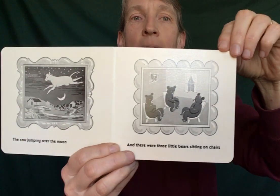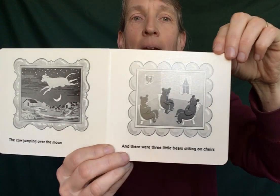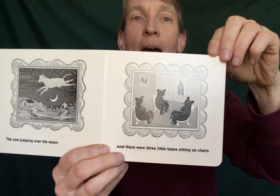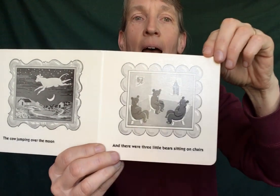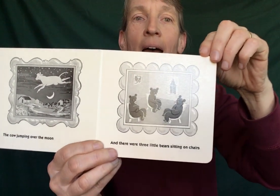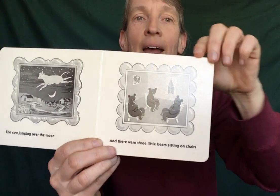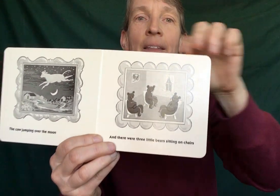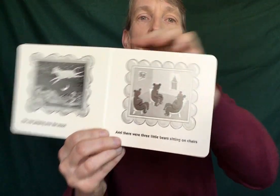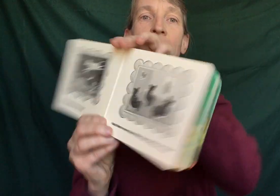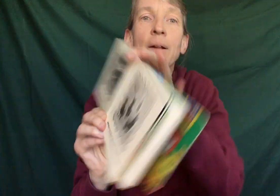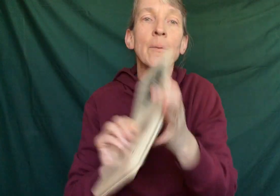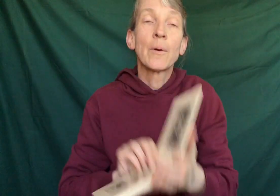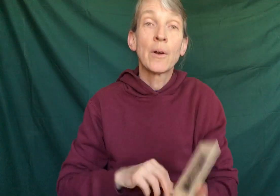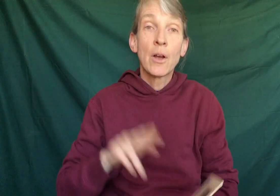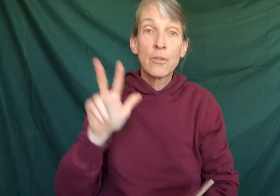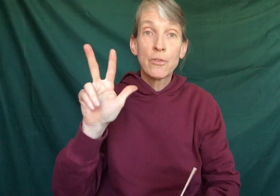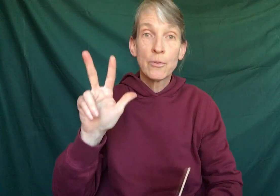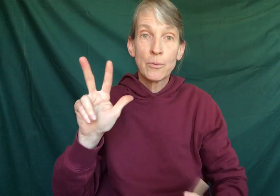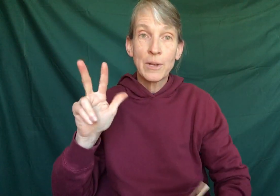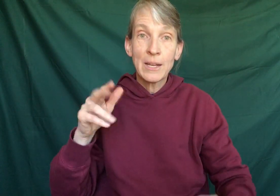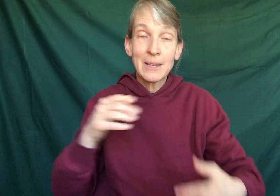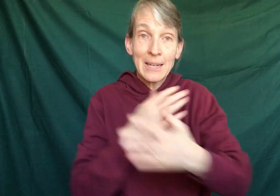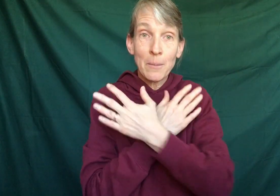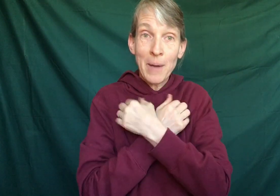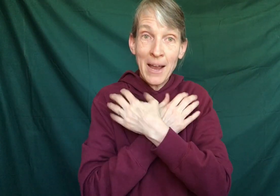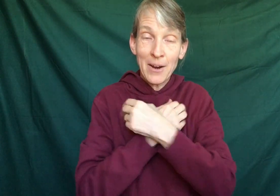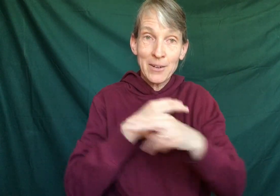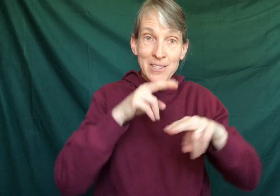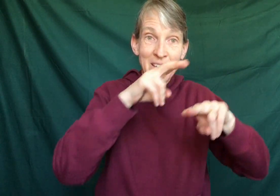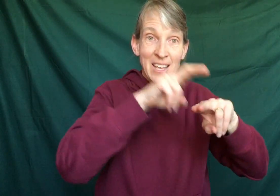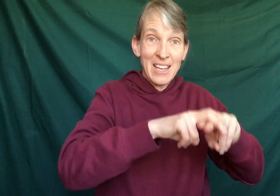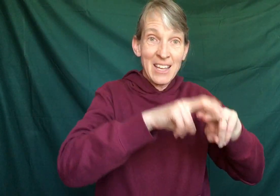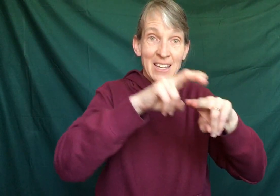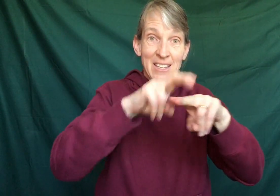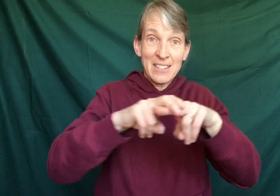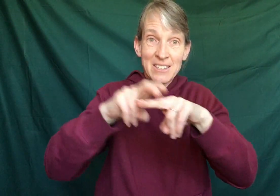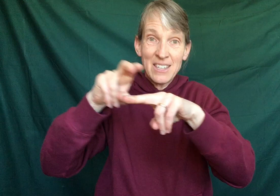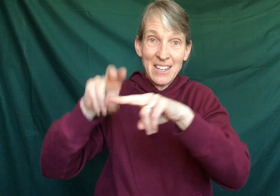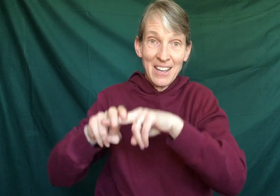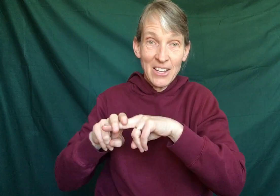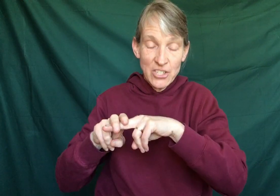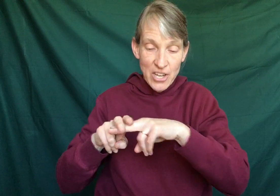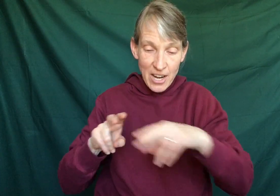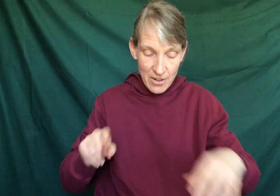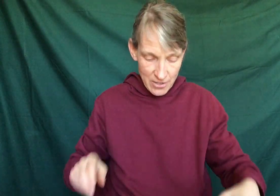And there were three little bears sitting on chairs.